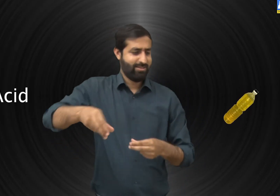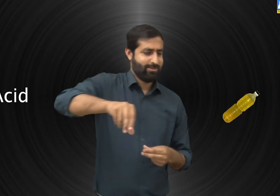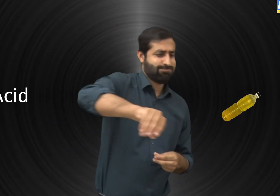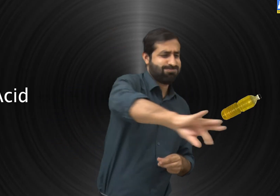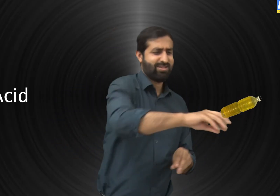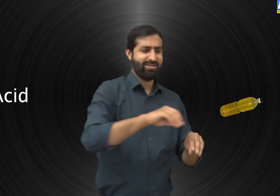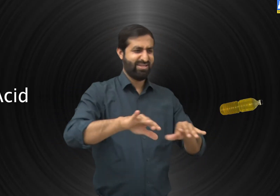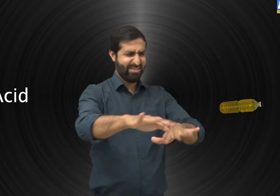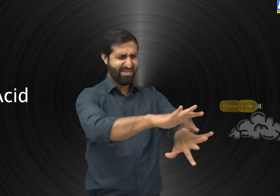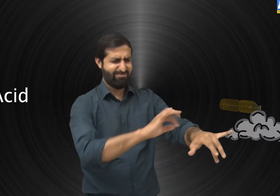and grime.